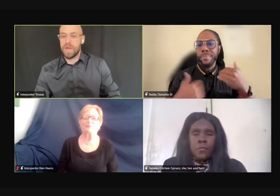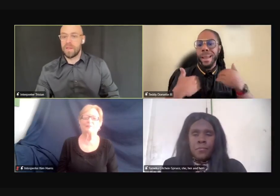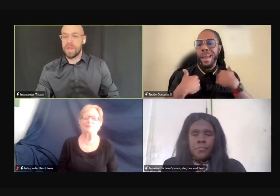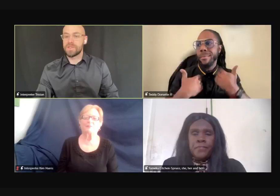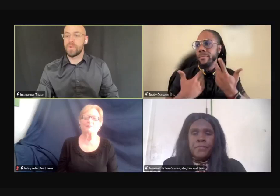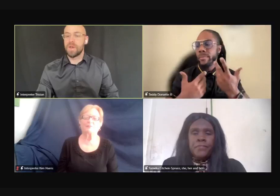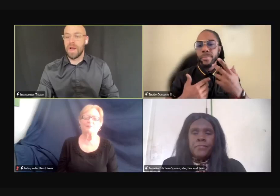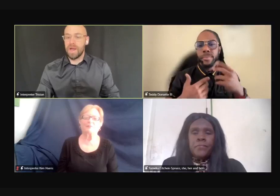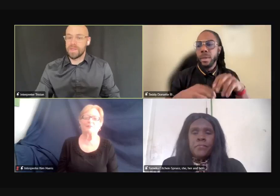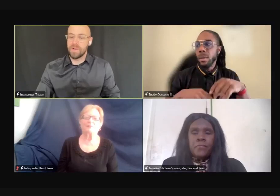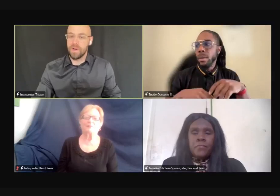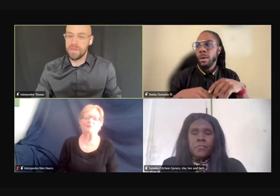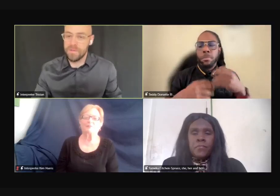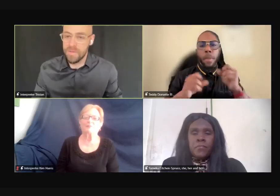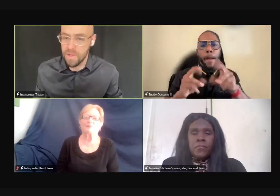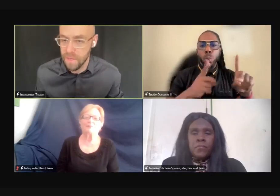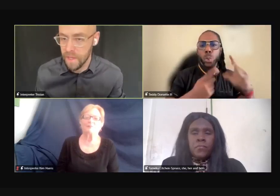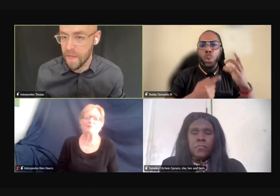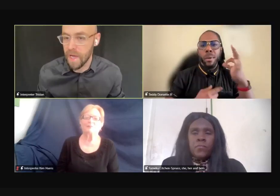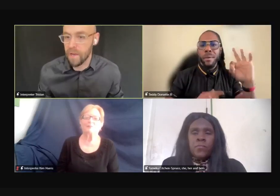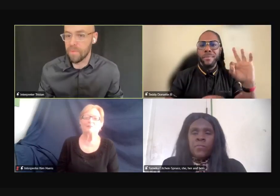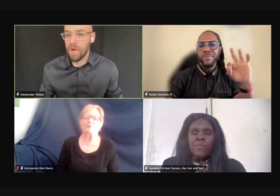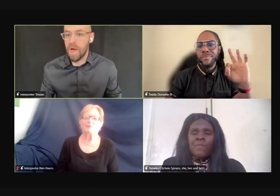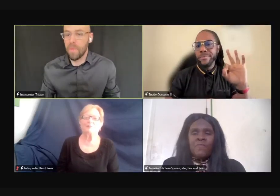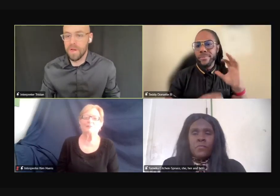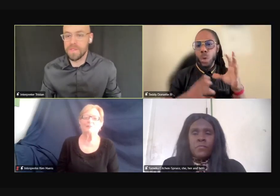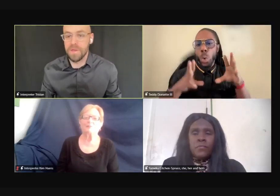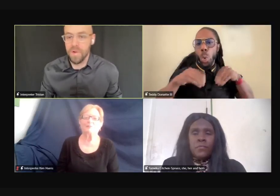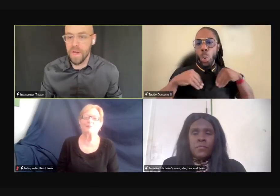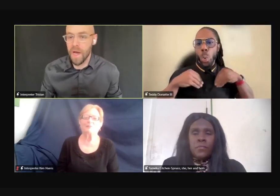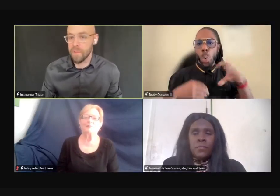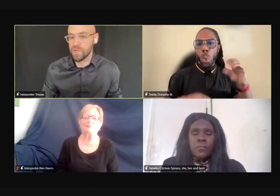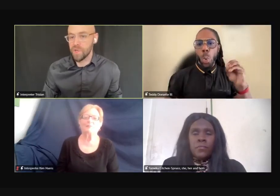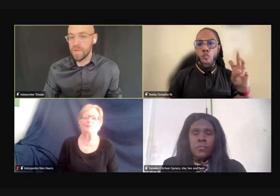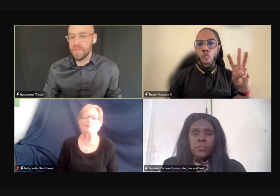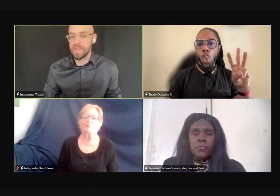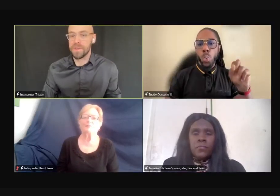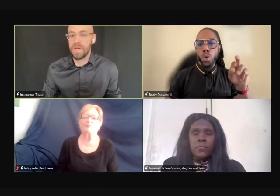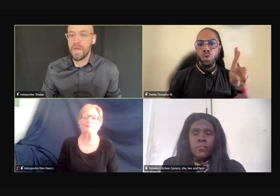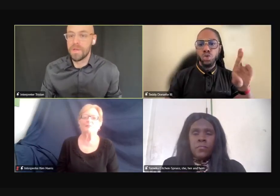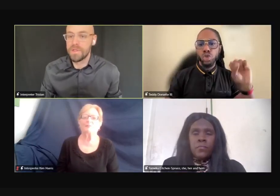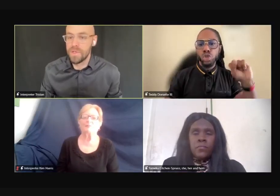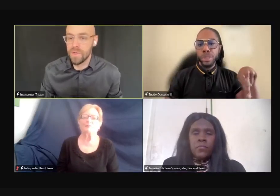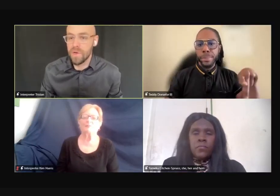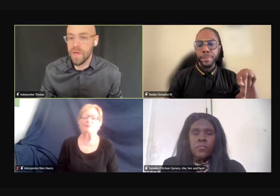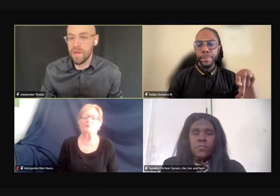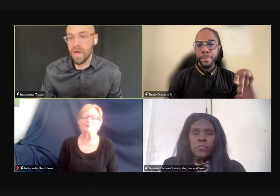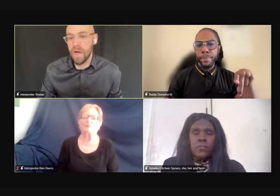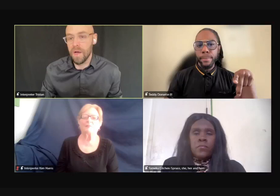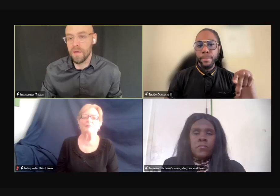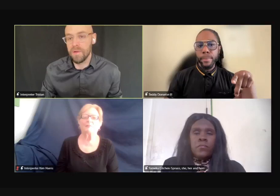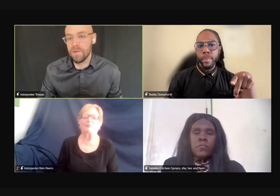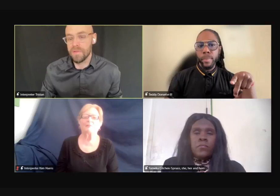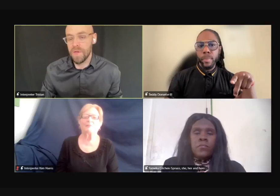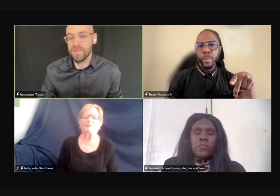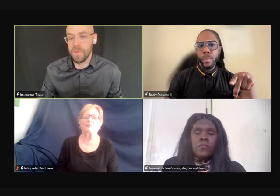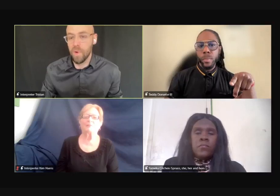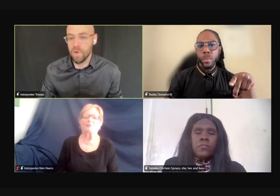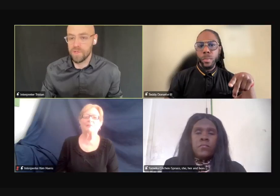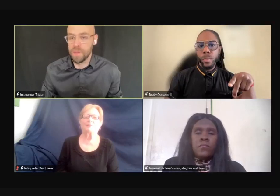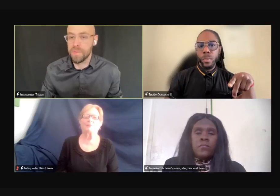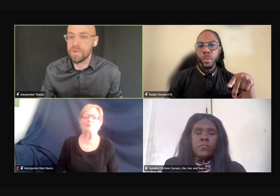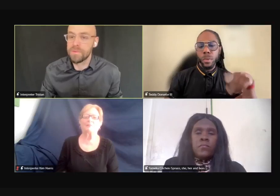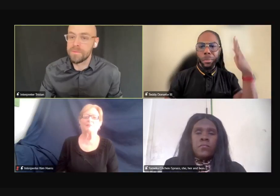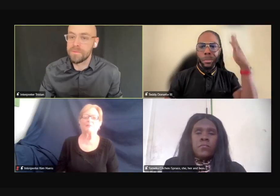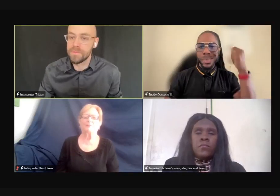preached to. And that's when I started to feel like I, I wanted to create opportunities to create, to have